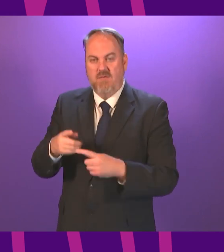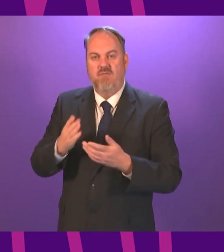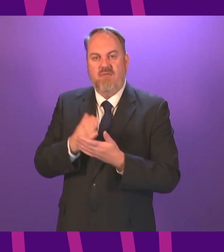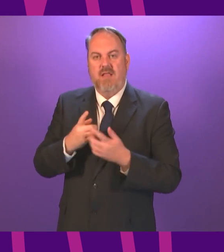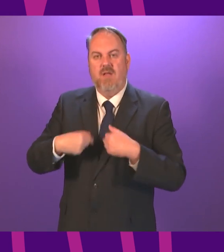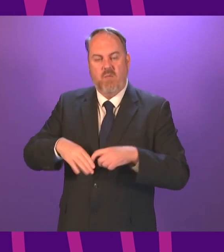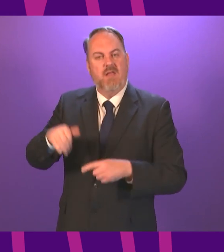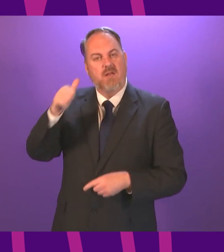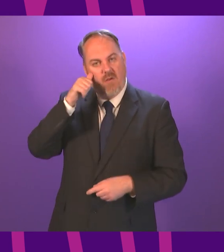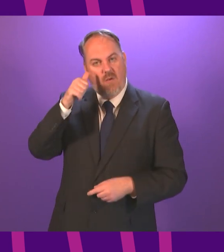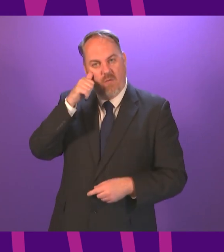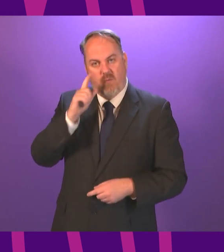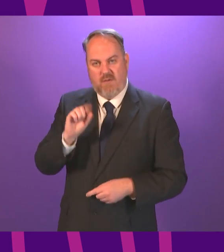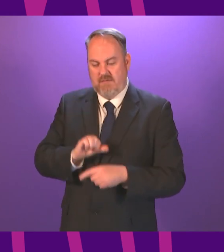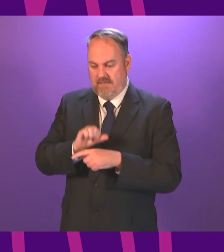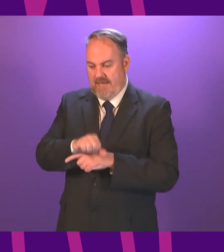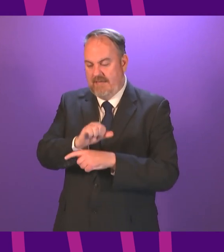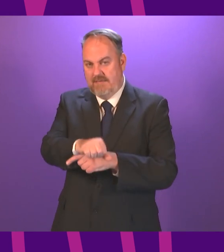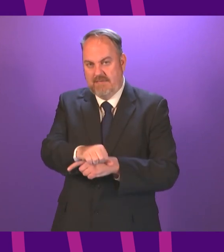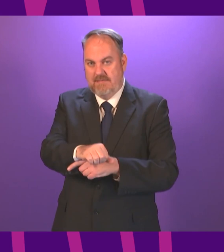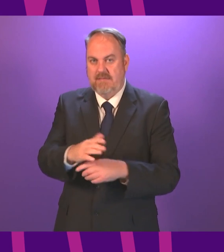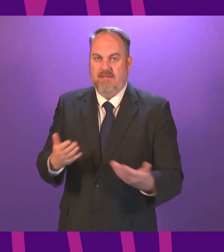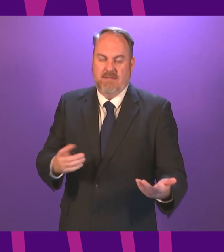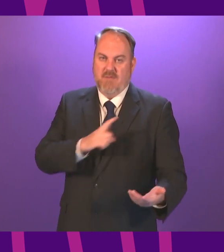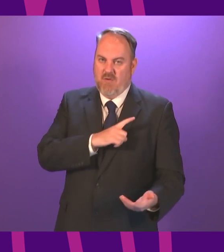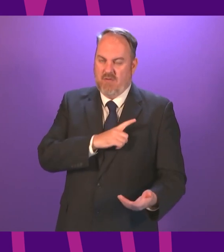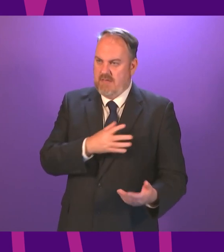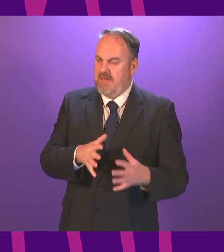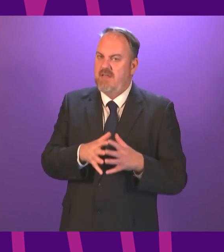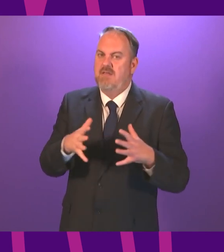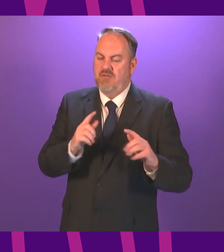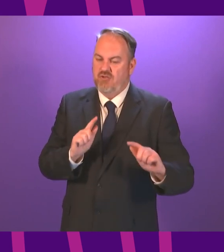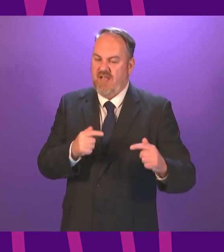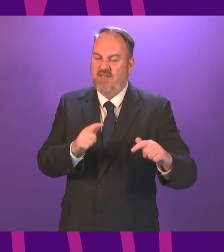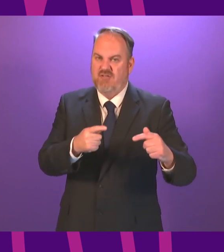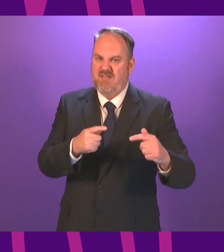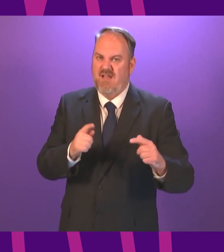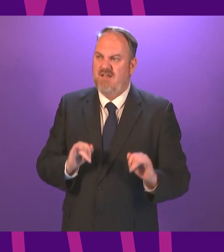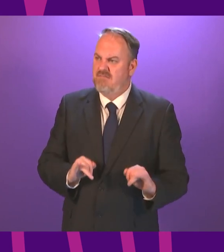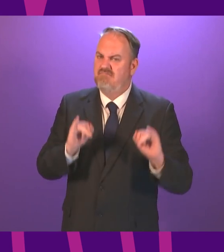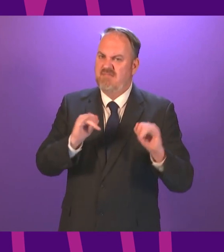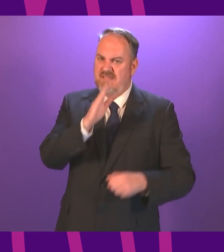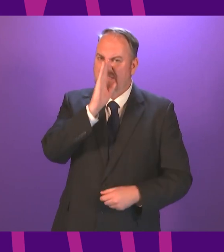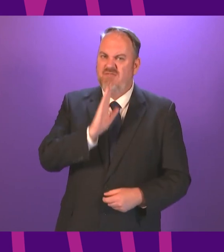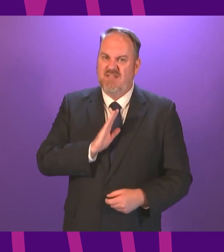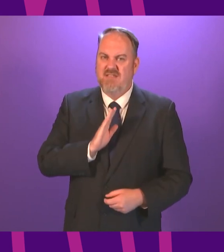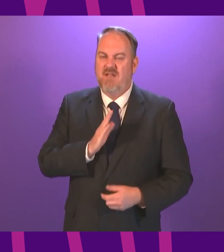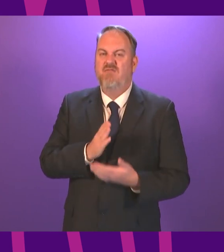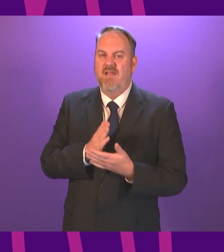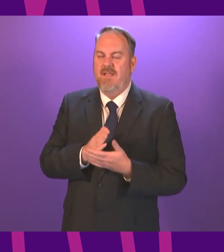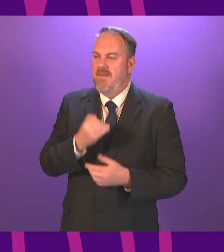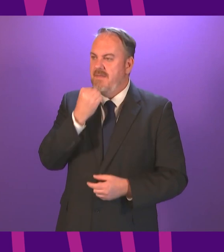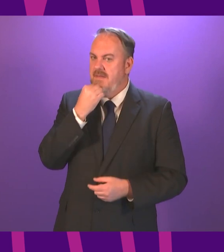however with the immense gravity of some of the challenges ahead I believe the best interest of the Scottish people